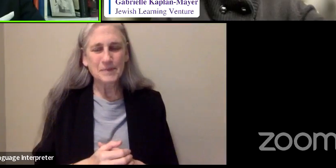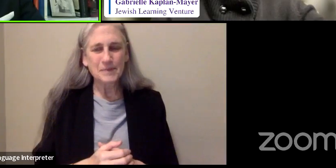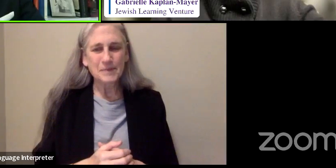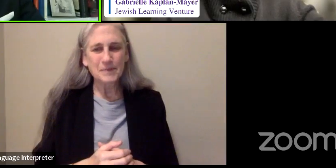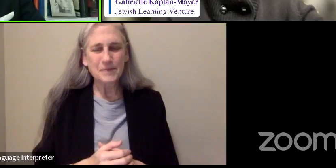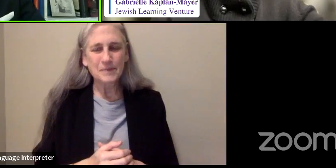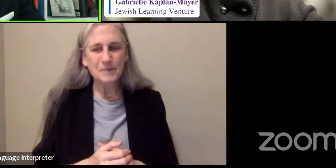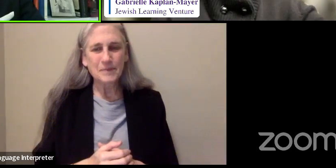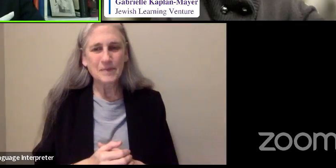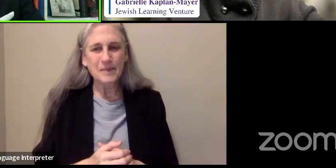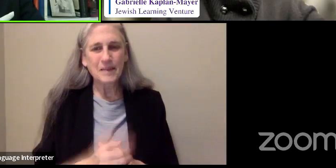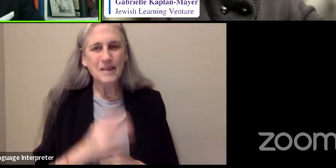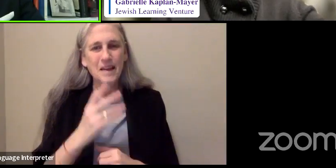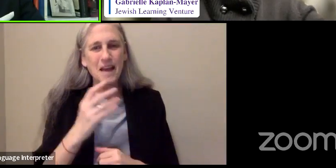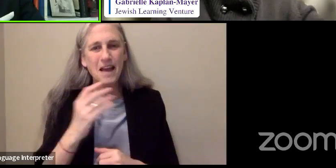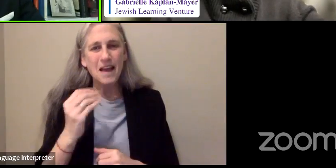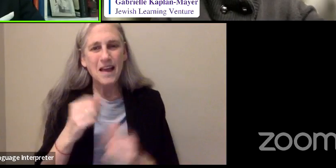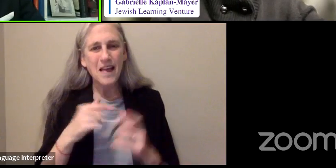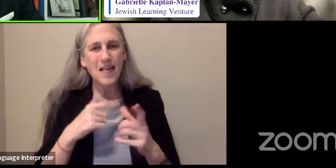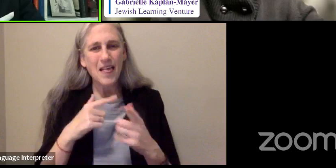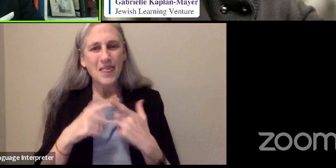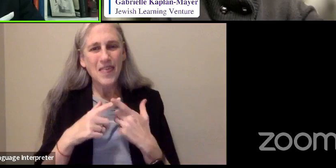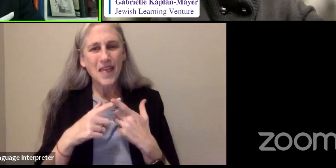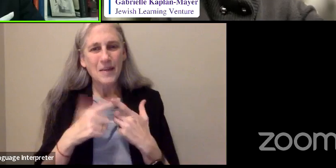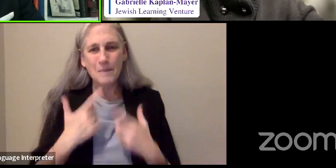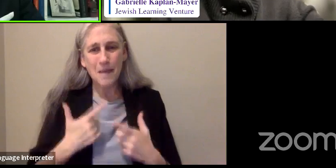And then my life changed.